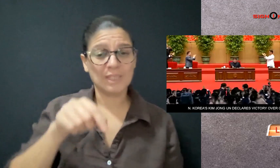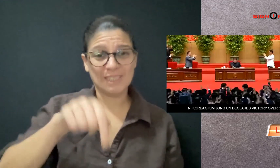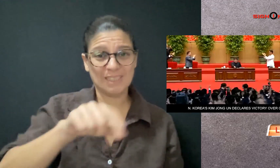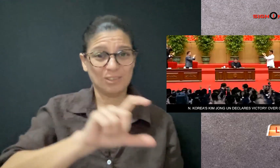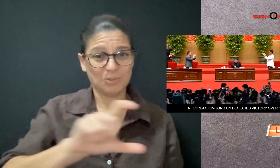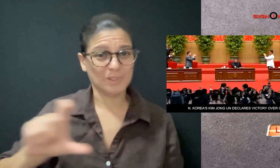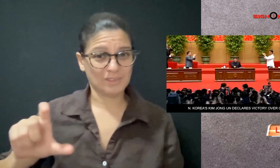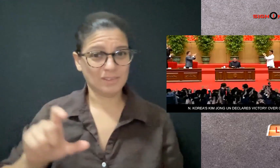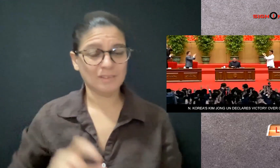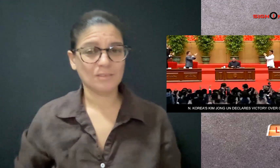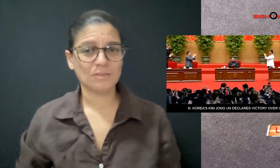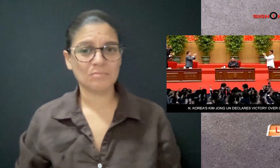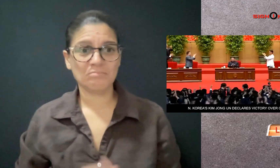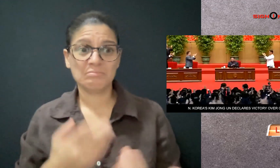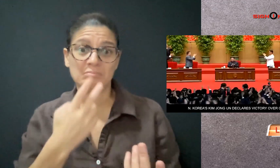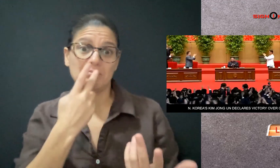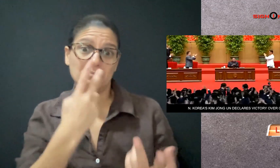in his country this week.